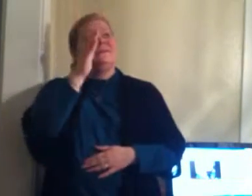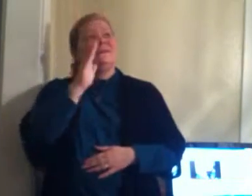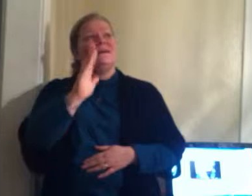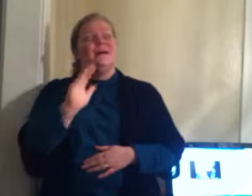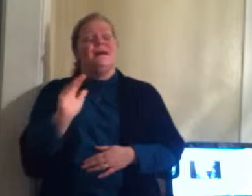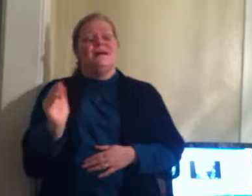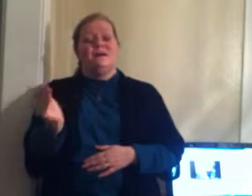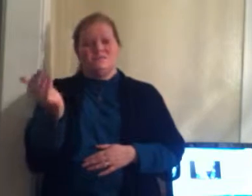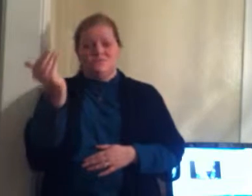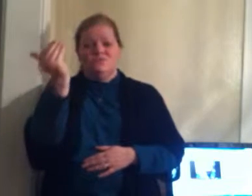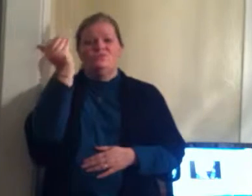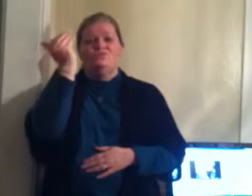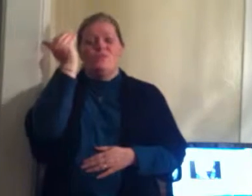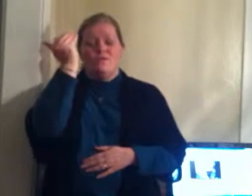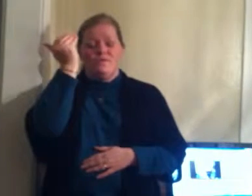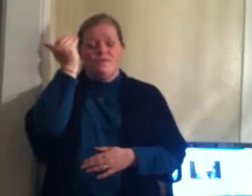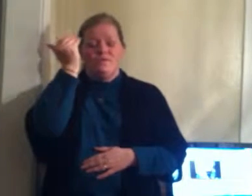it out of the name.